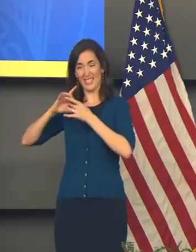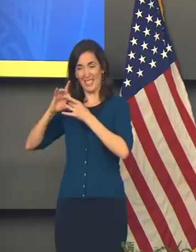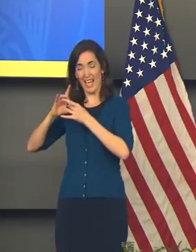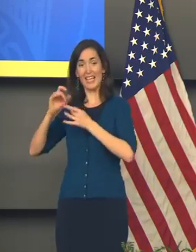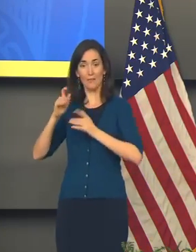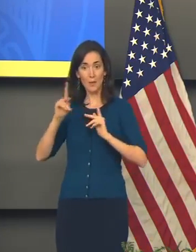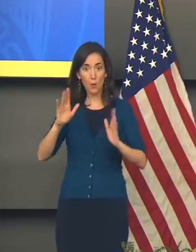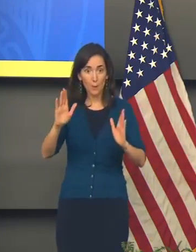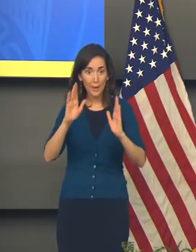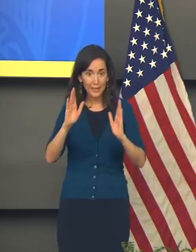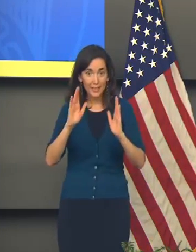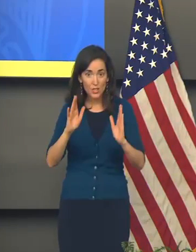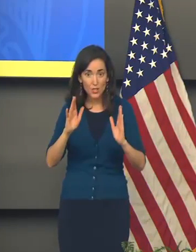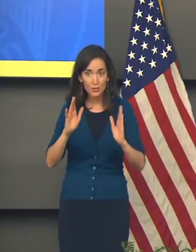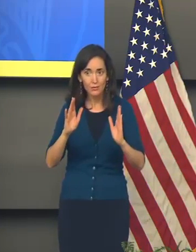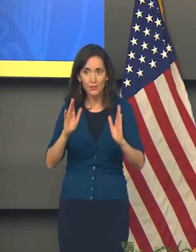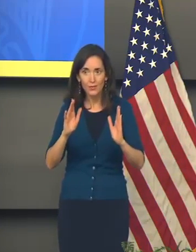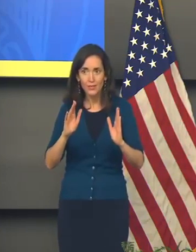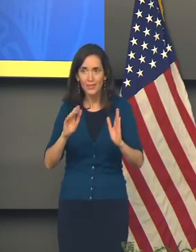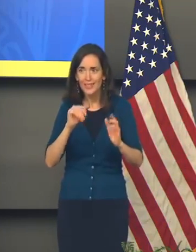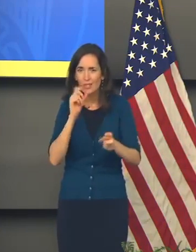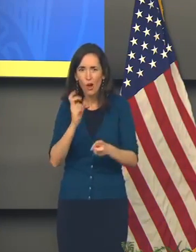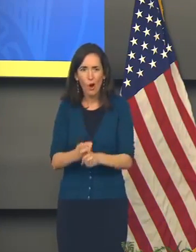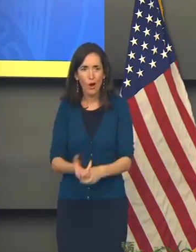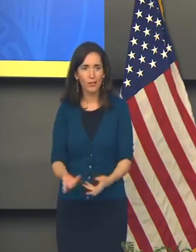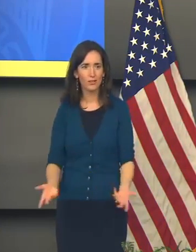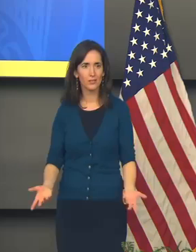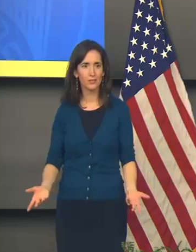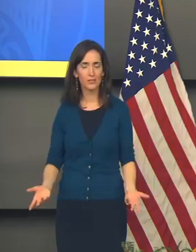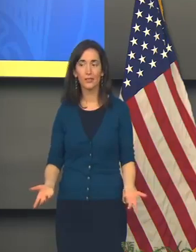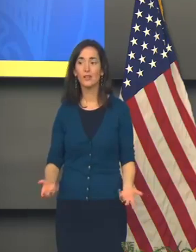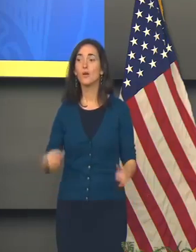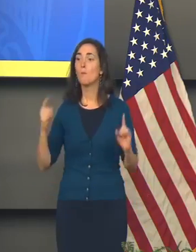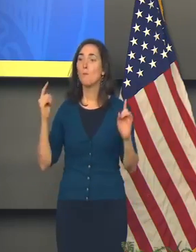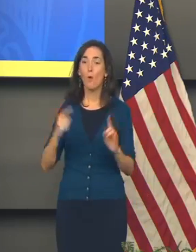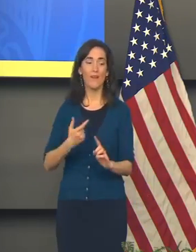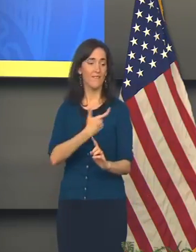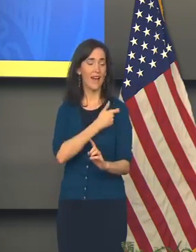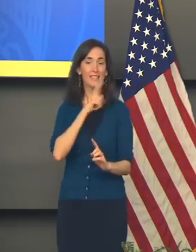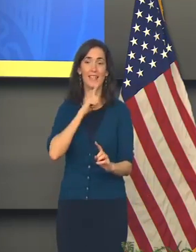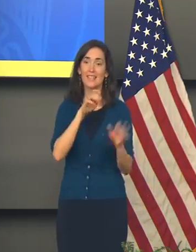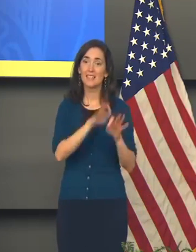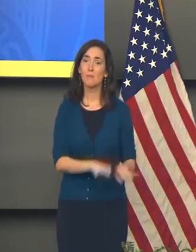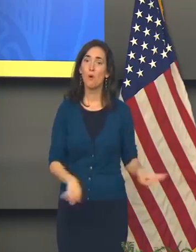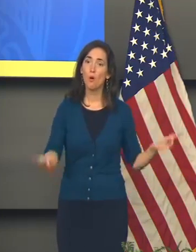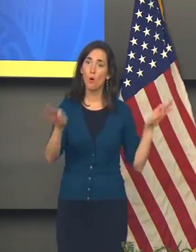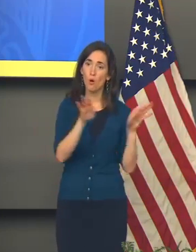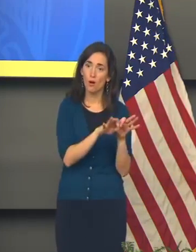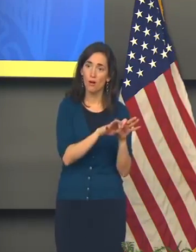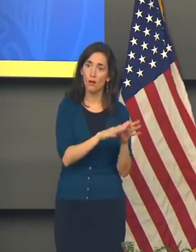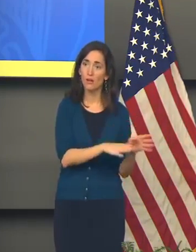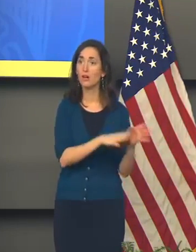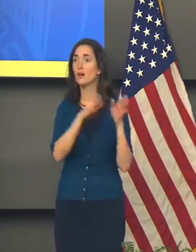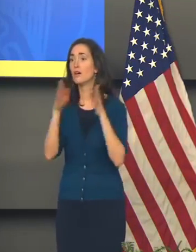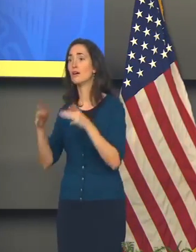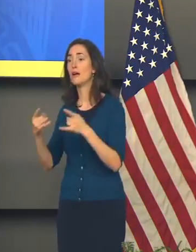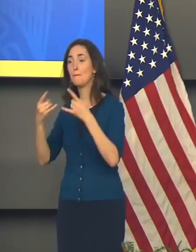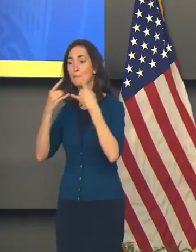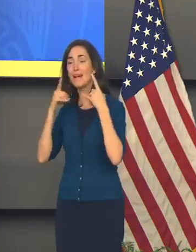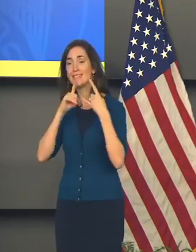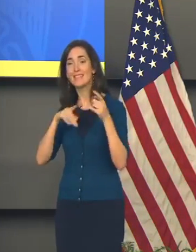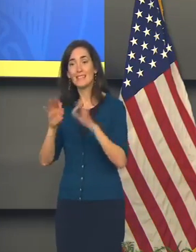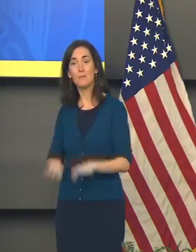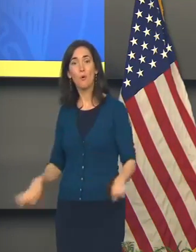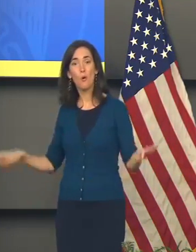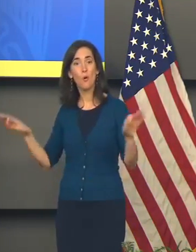it really isn't that hard to communicate how important it is to be vaccinated and how important it is to wear